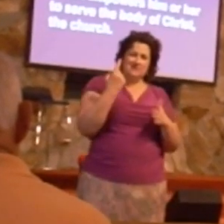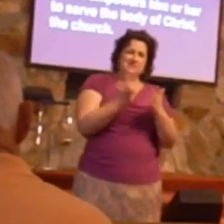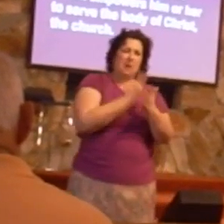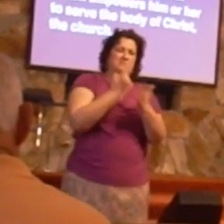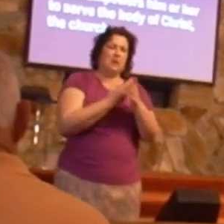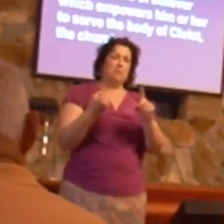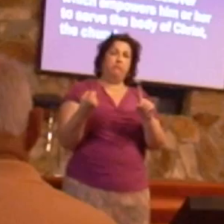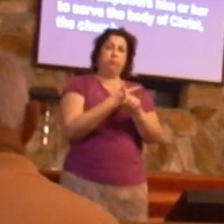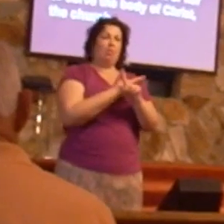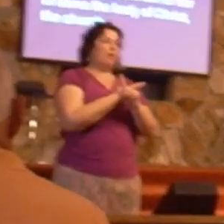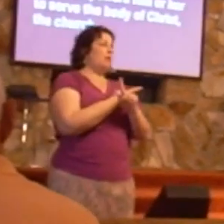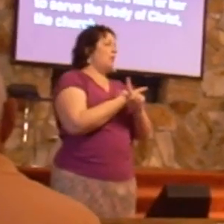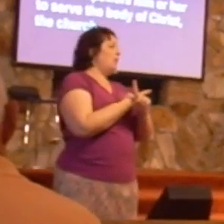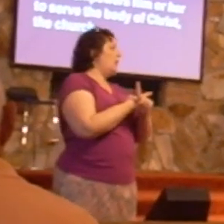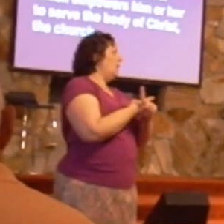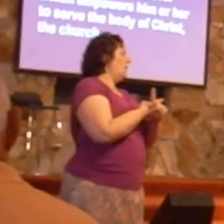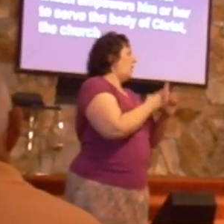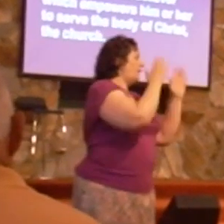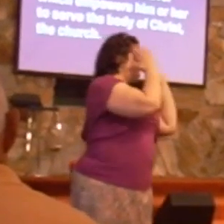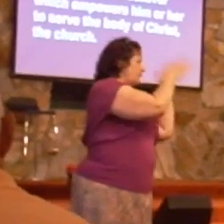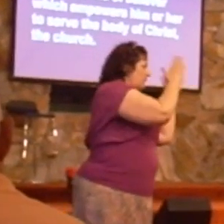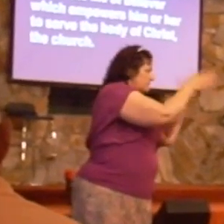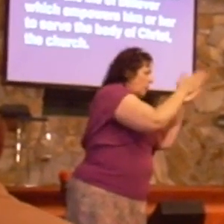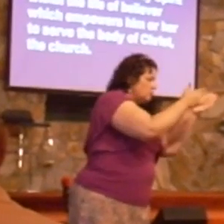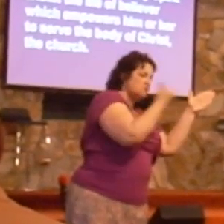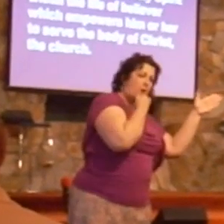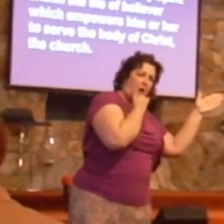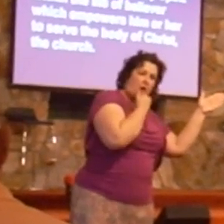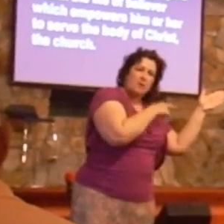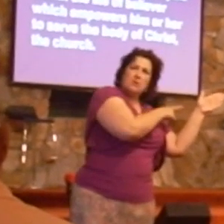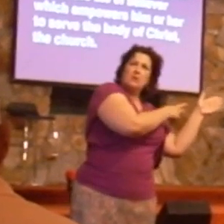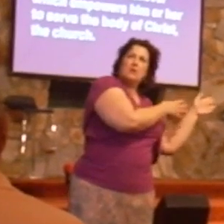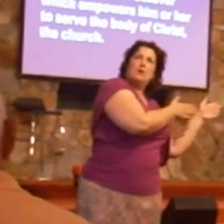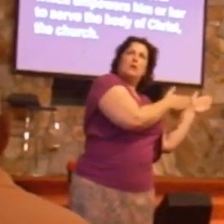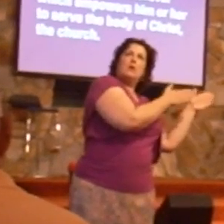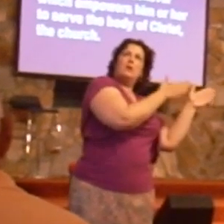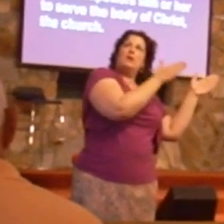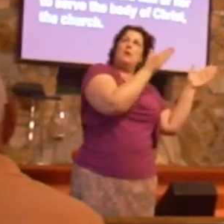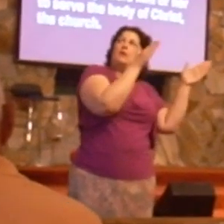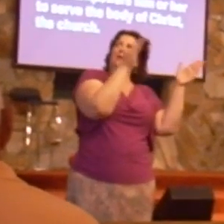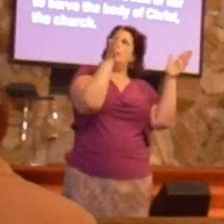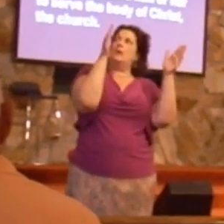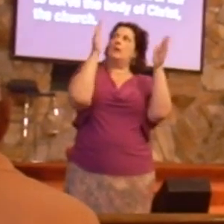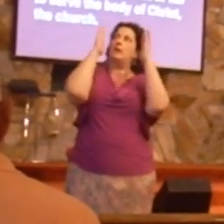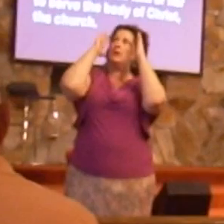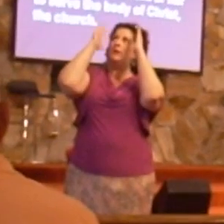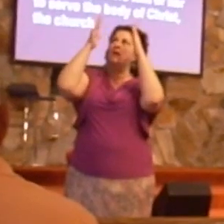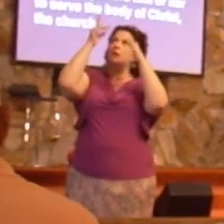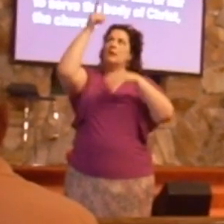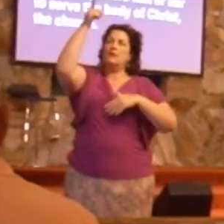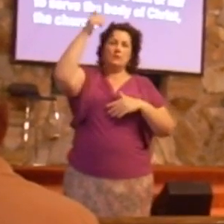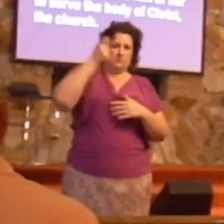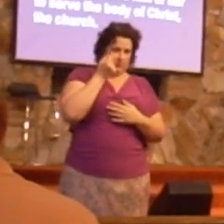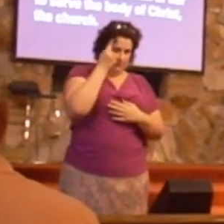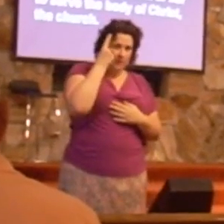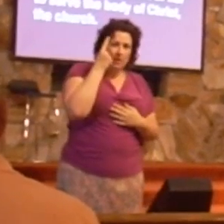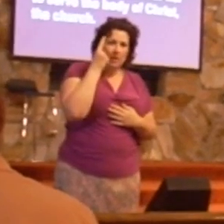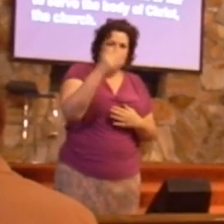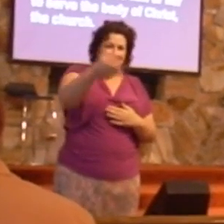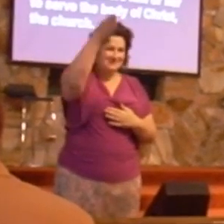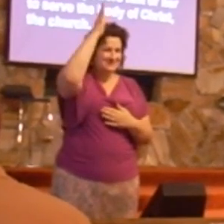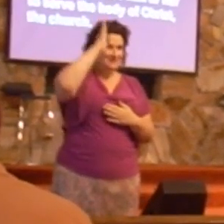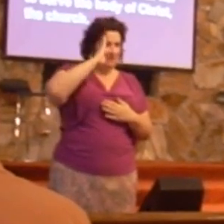tangent, and we focus on all the wrong things, but what I want us to understand this morning is that